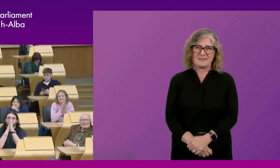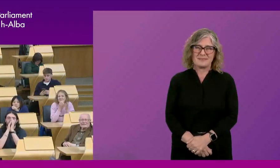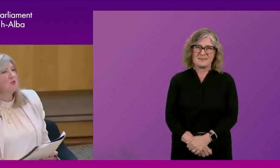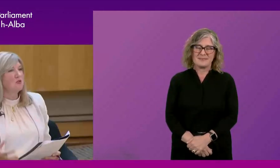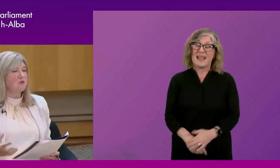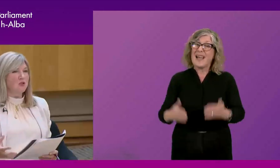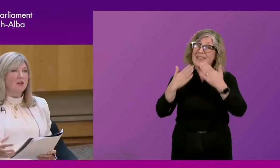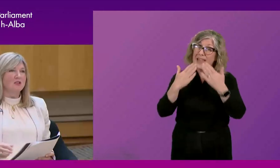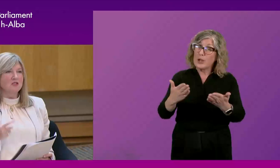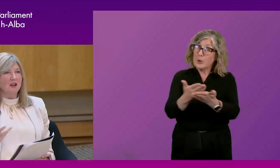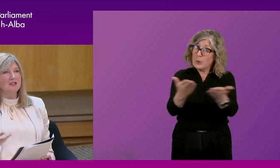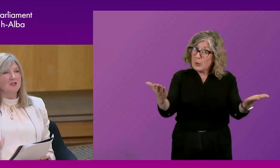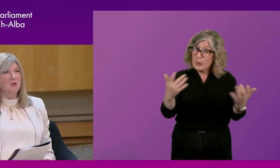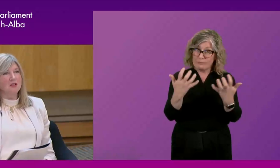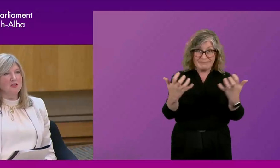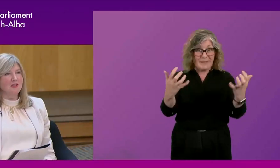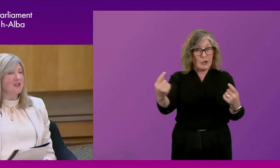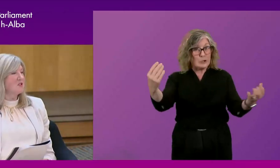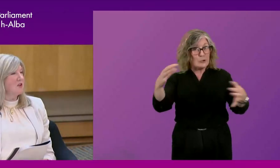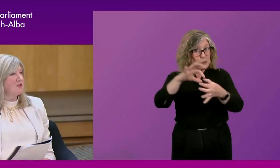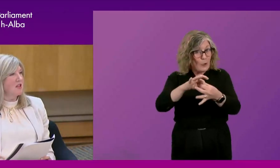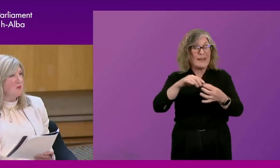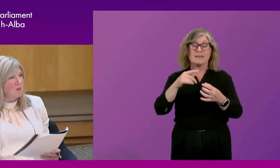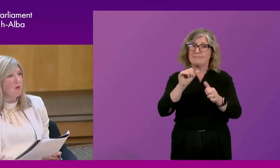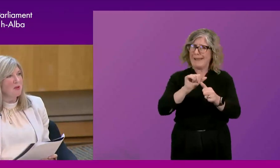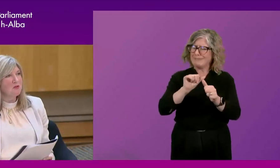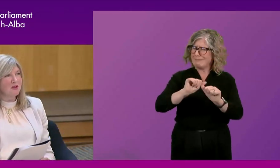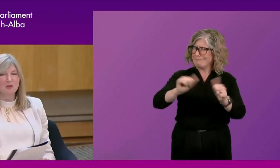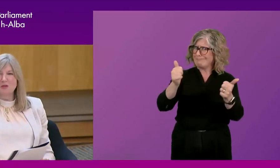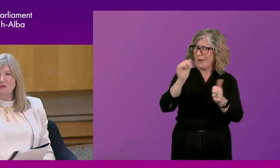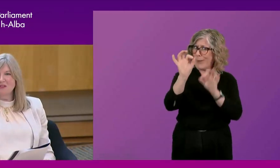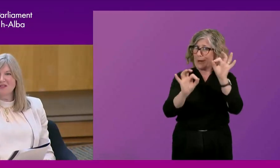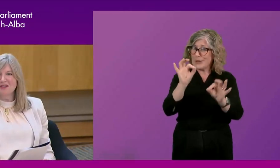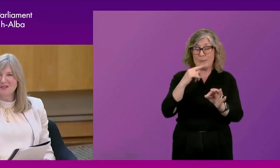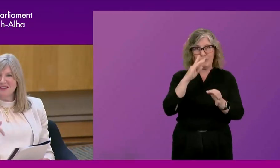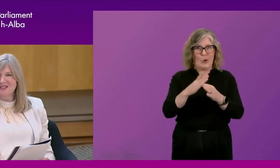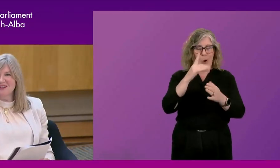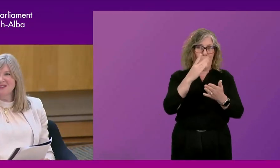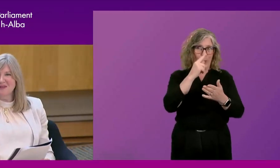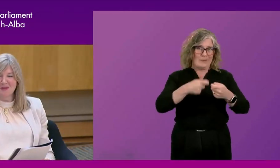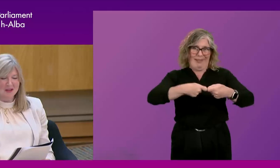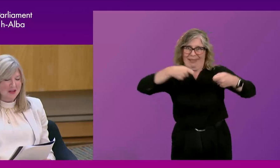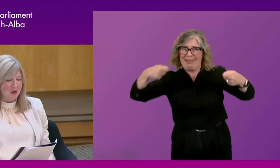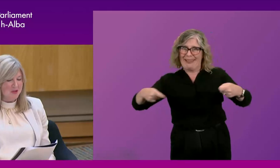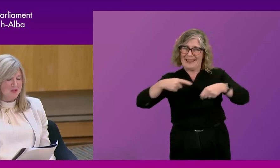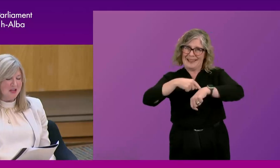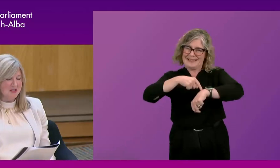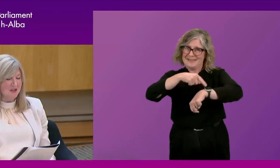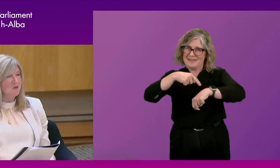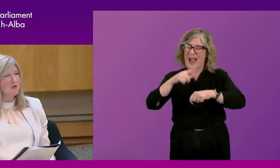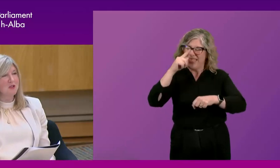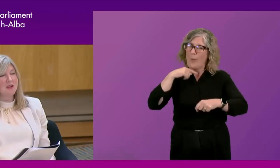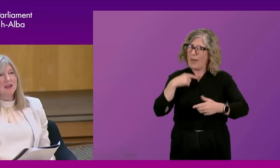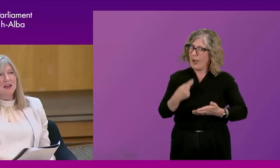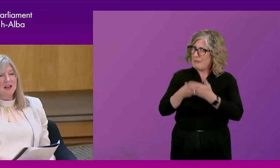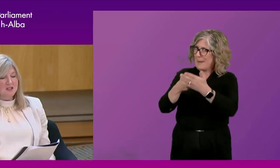And thank you too, for joining us and your excellent questions. I think it's fair to say we probably could have longer for this session, and that's certainly something I'll be suggesting